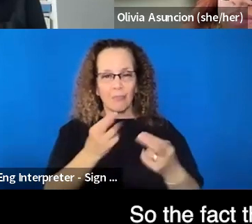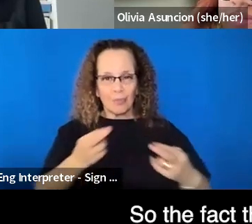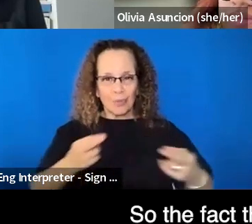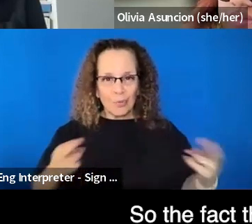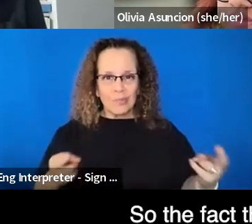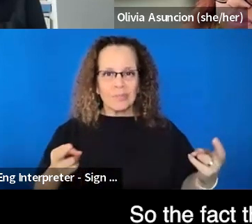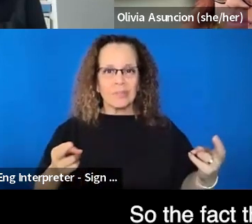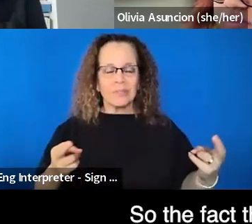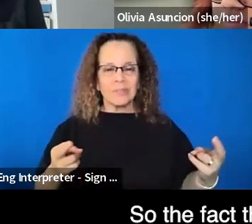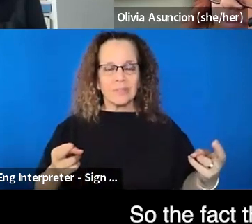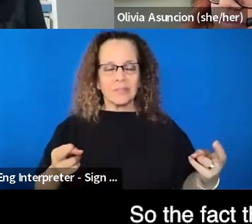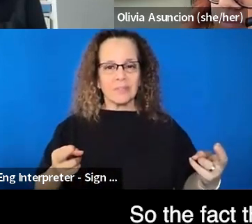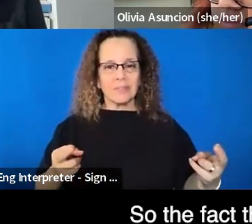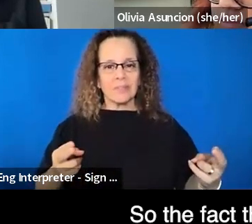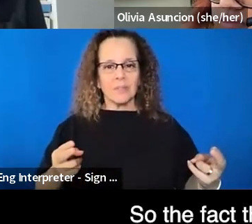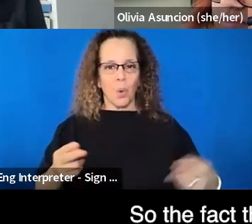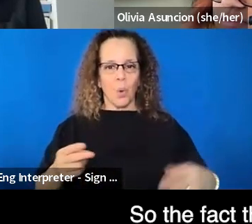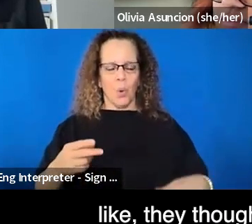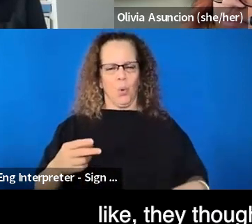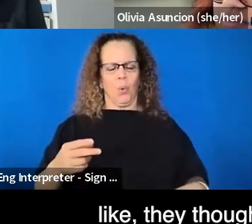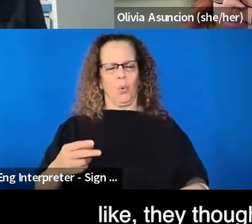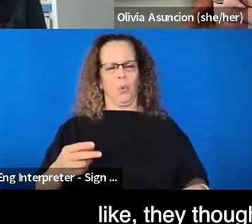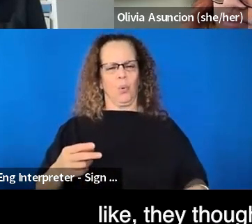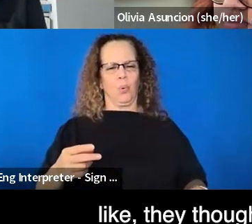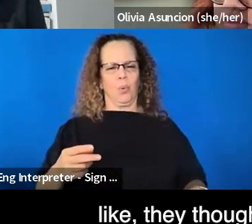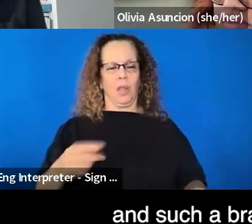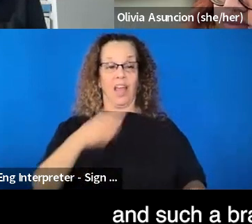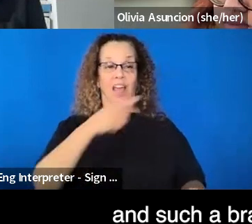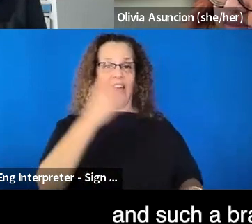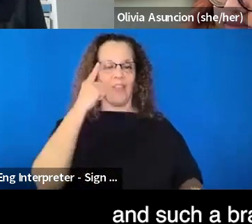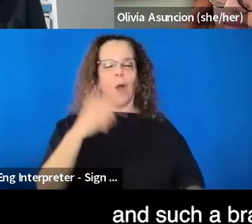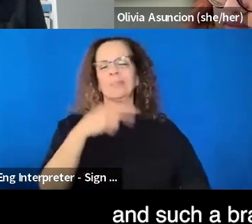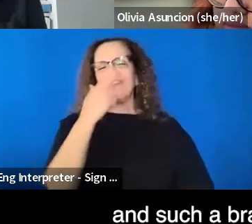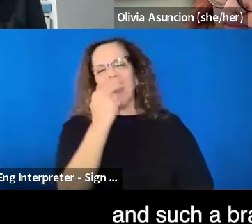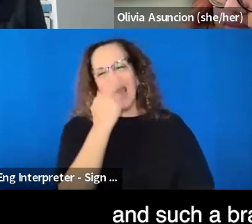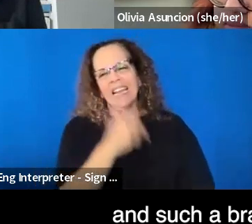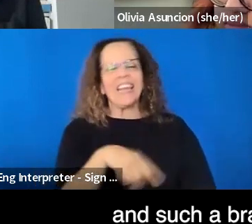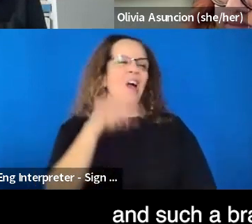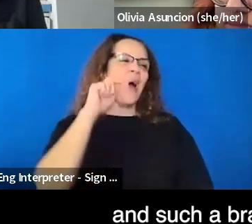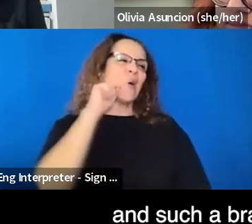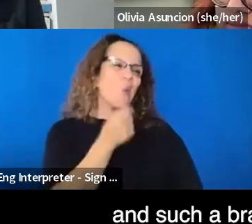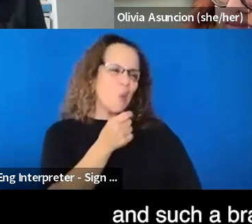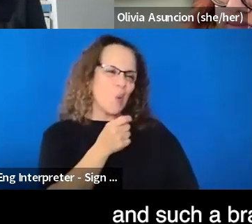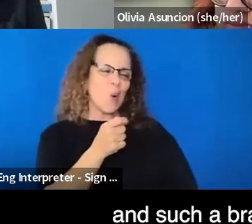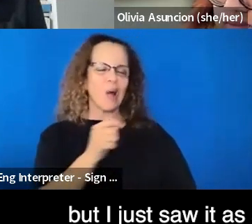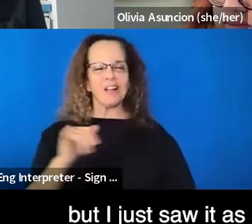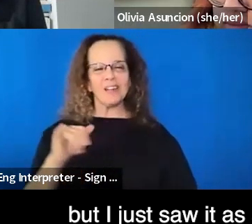So the fact that they were like, they thought it was so funny and such a, a brag about things, but I